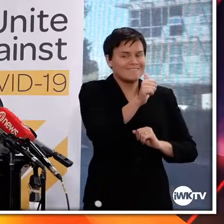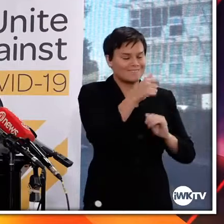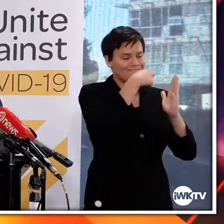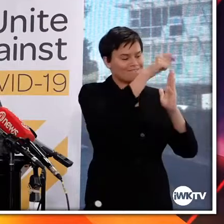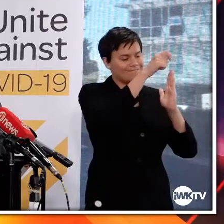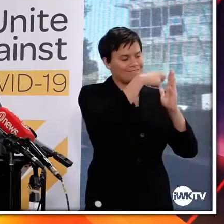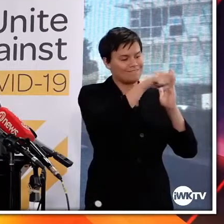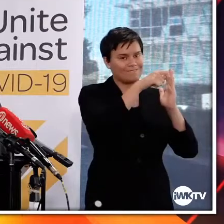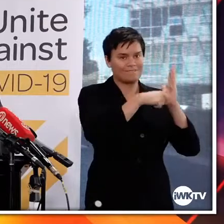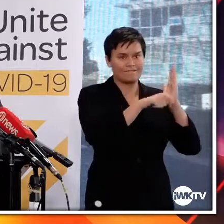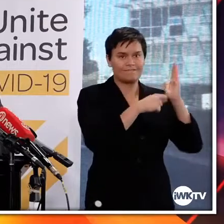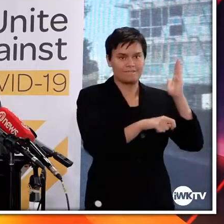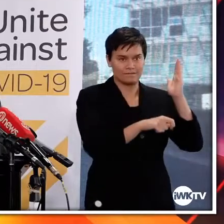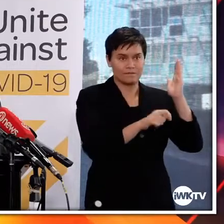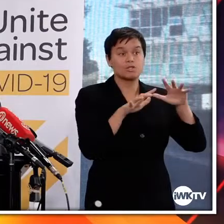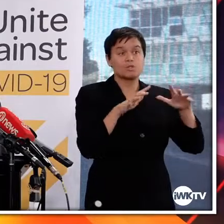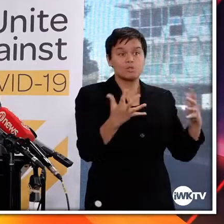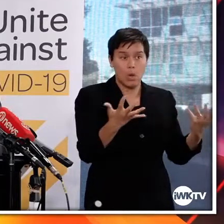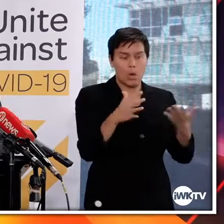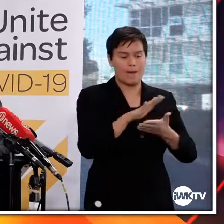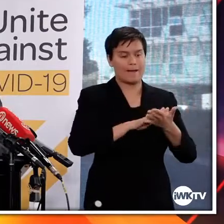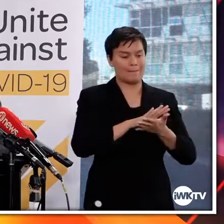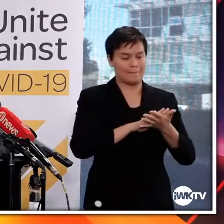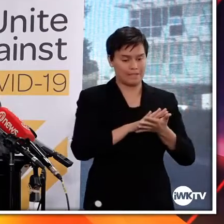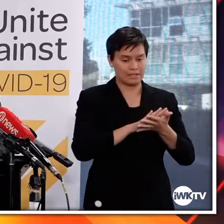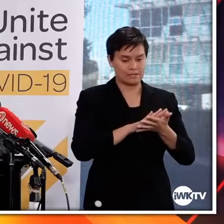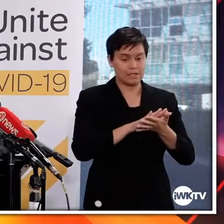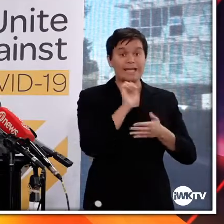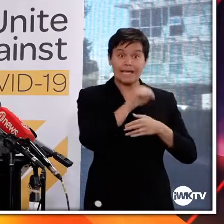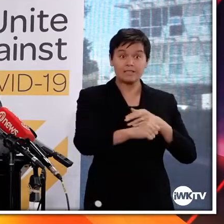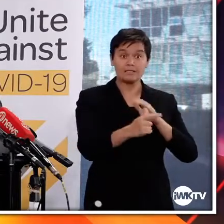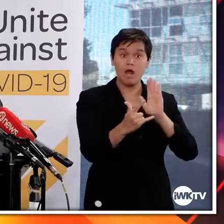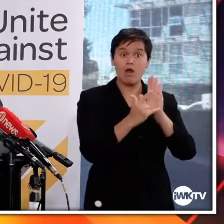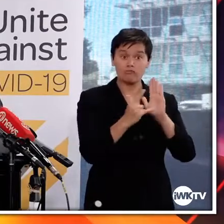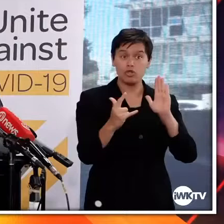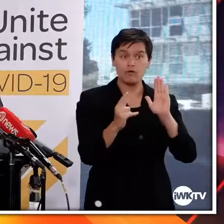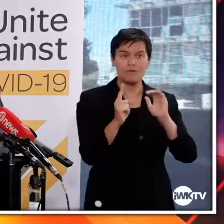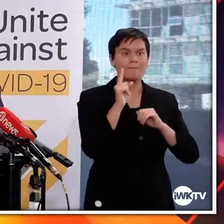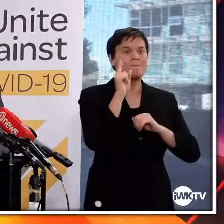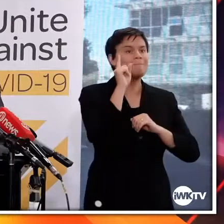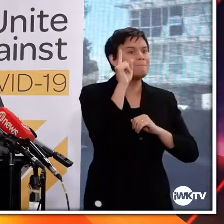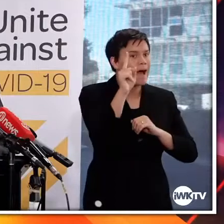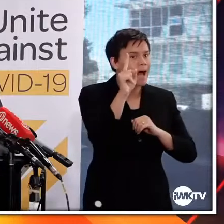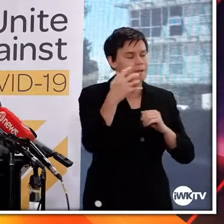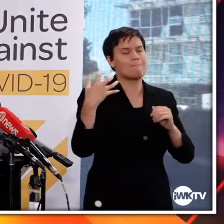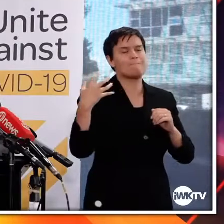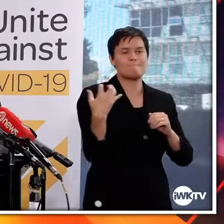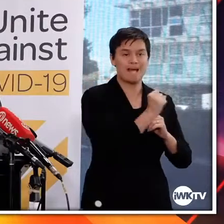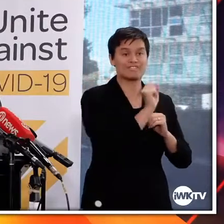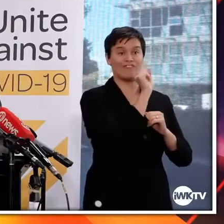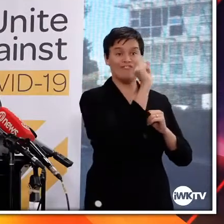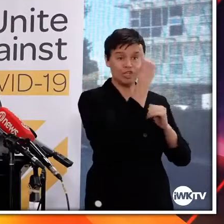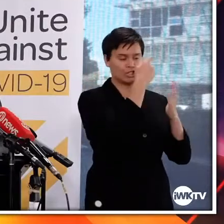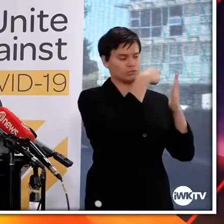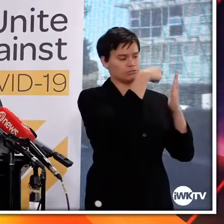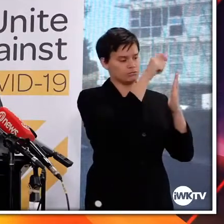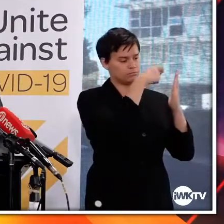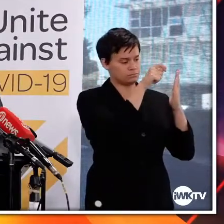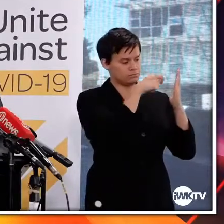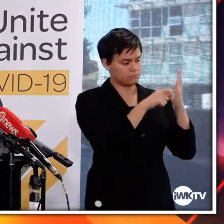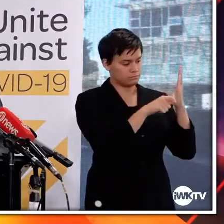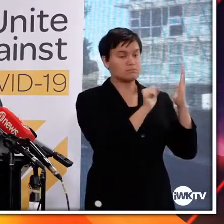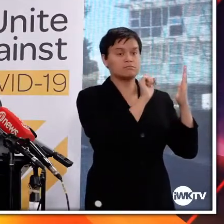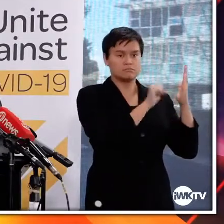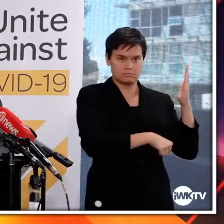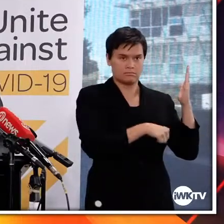been approved by Medsafe, it has set conditions that the country continues to provide them with ongoing clinical trial